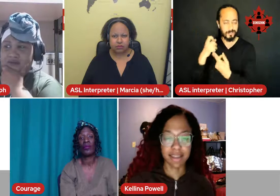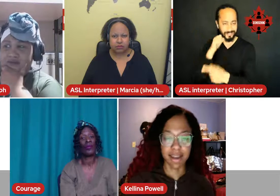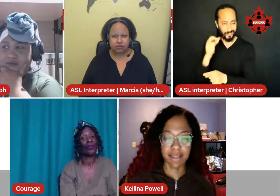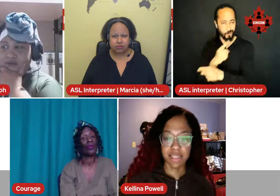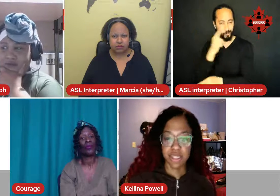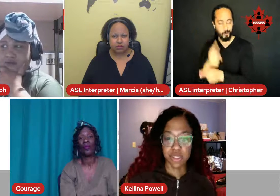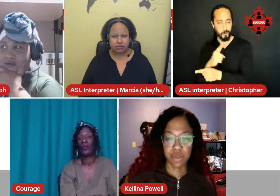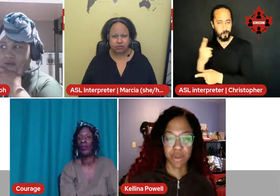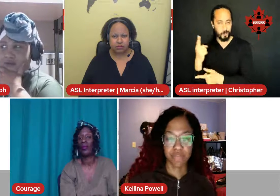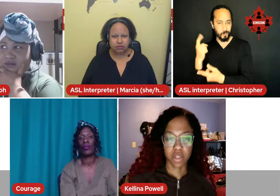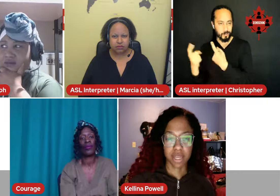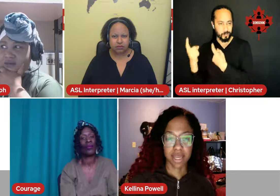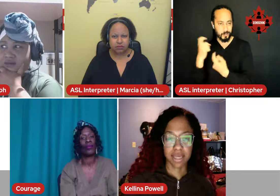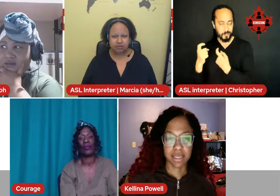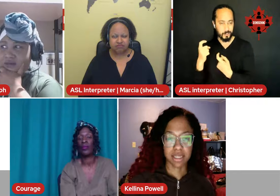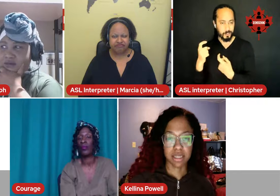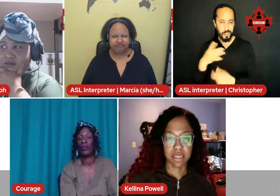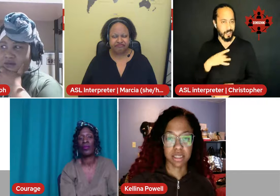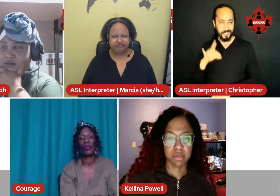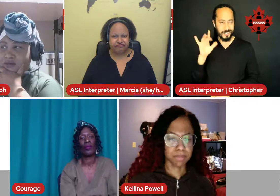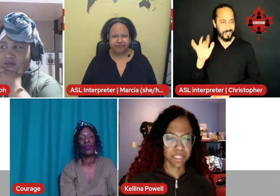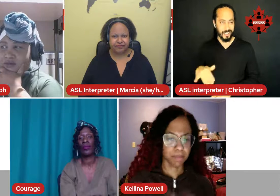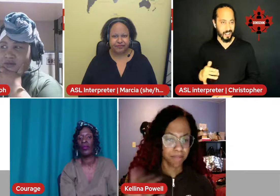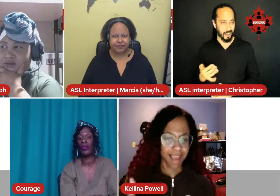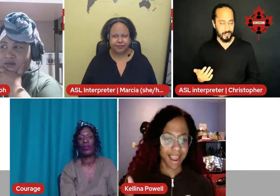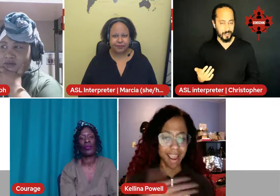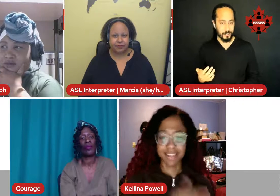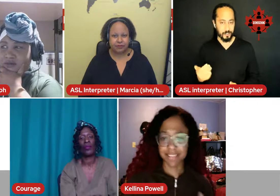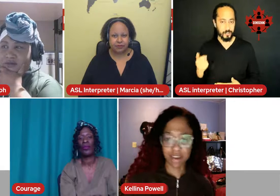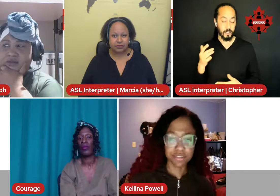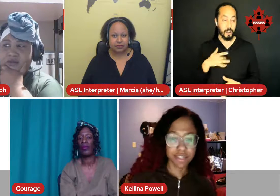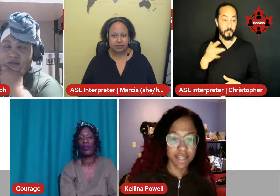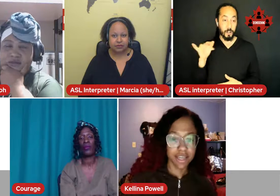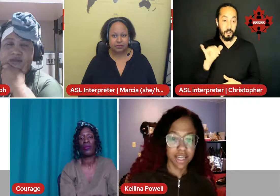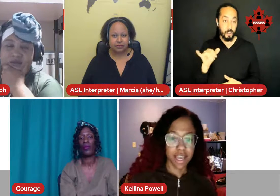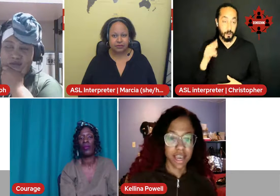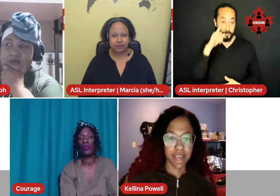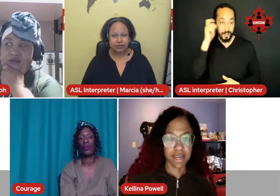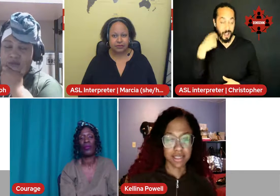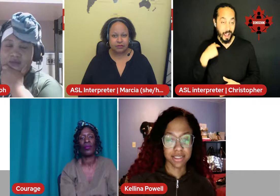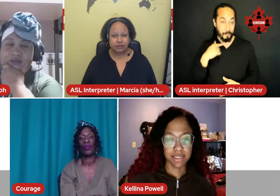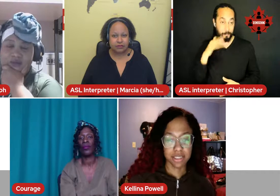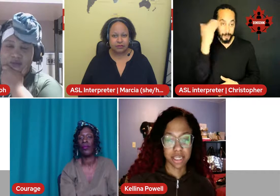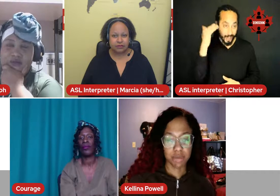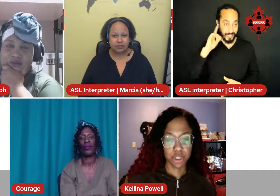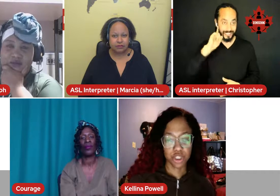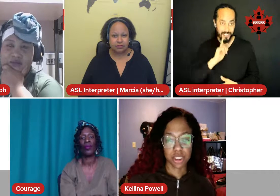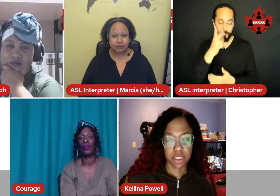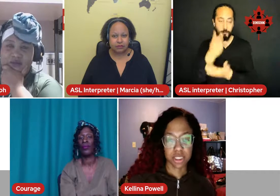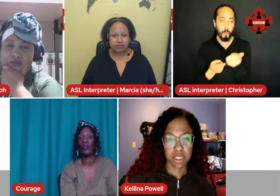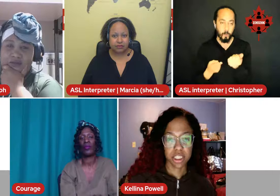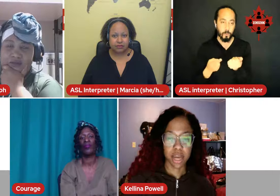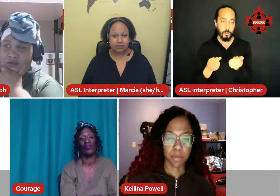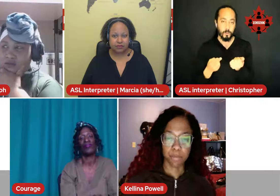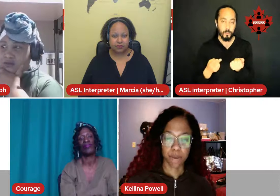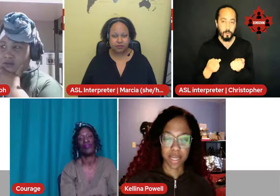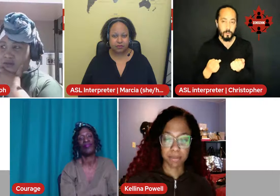that. So I felt like it was because I'm black and deaf. And it was just, it's kind of breaking